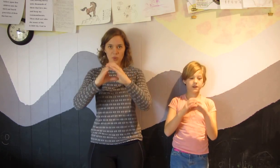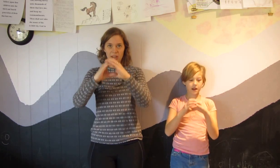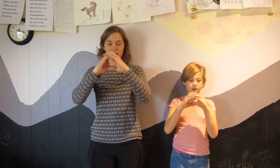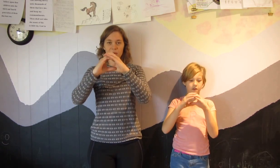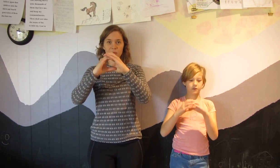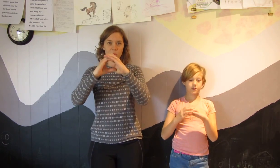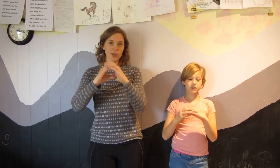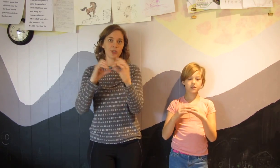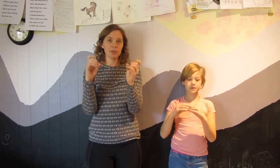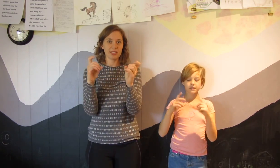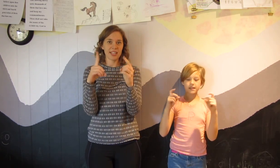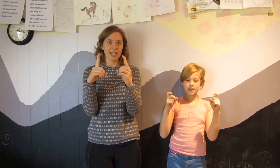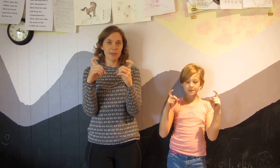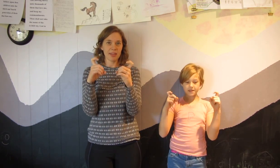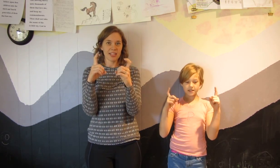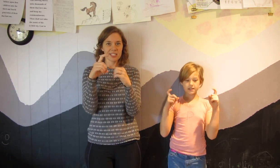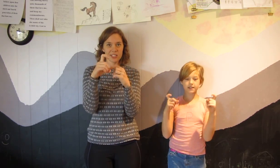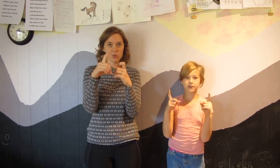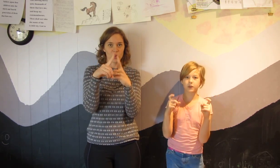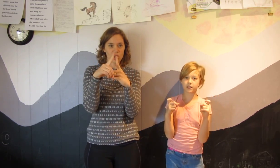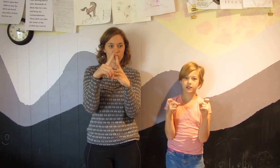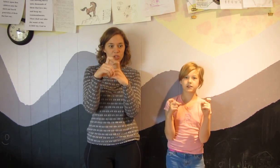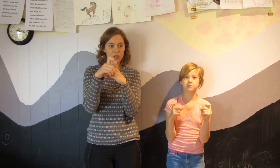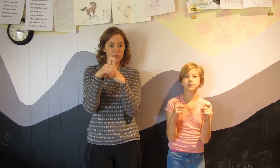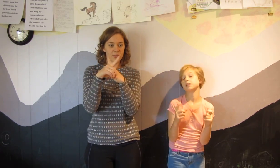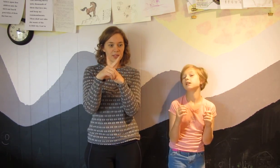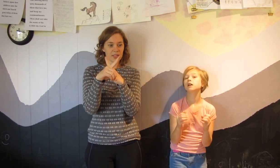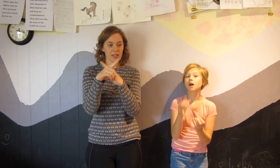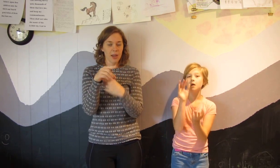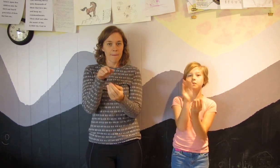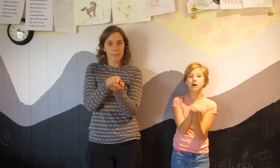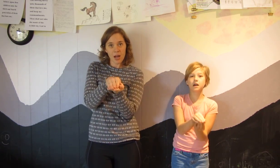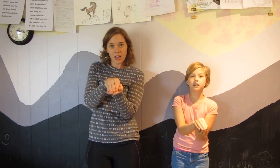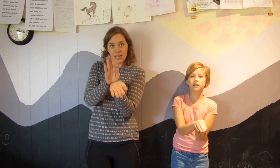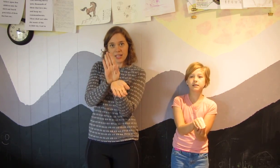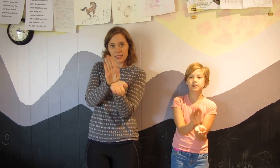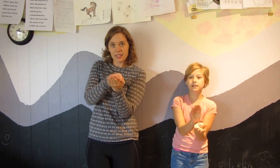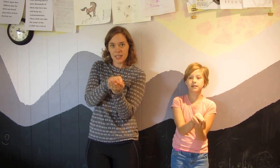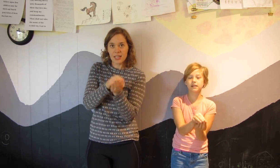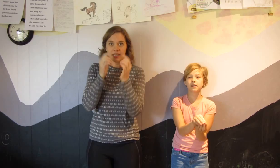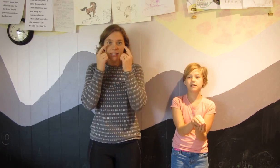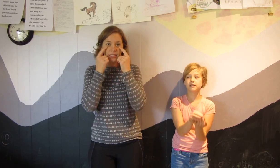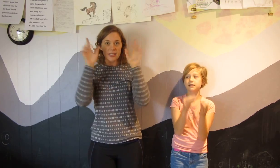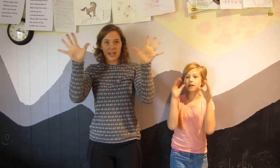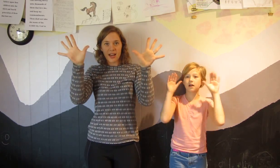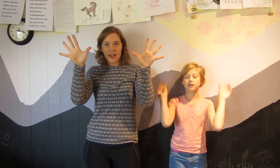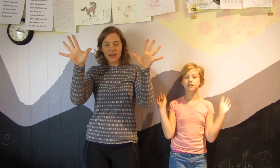roundworms segmented worms mollusks sea stars